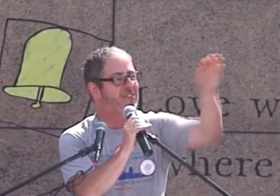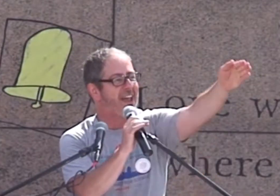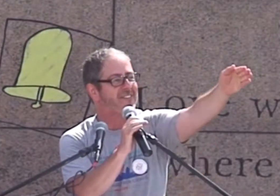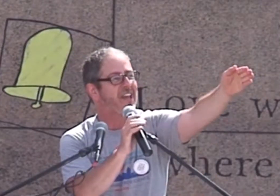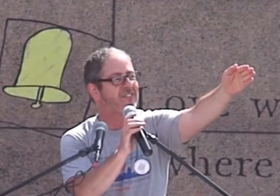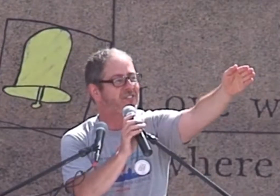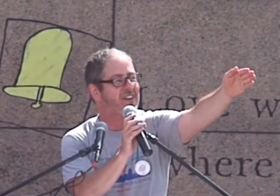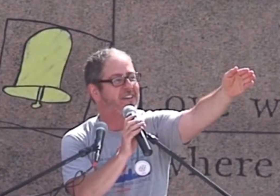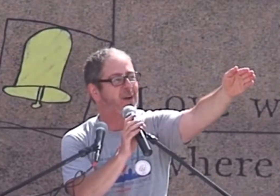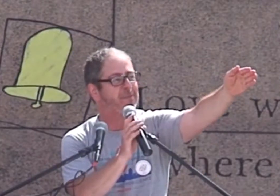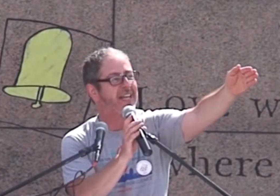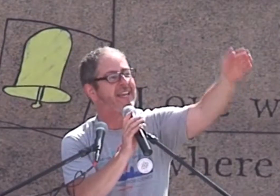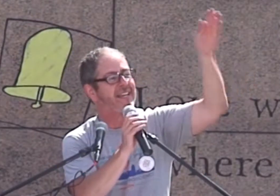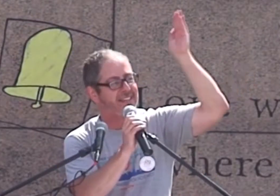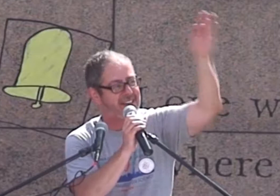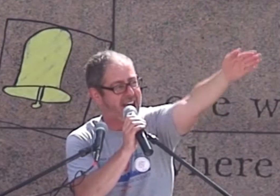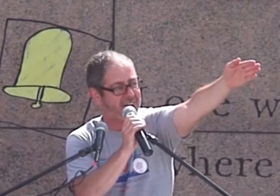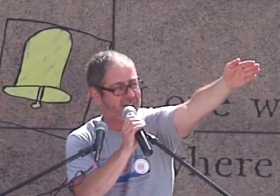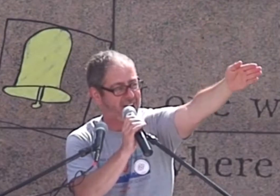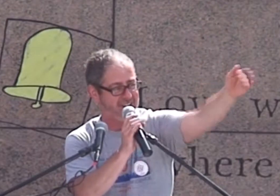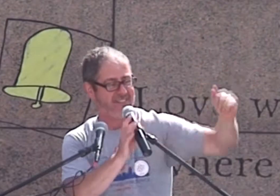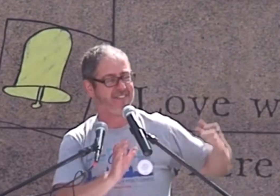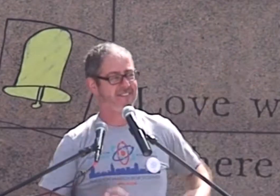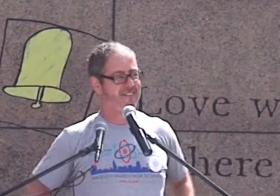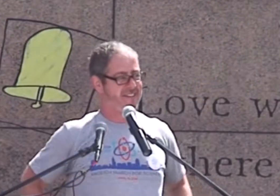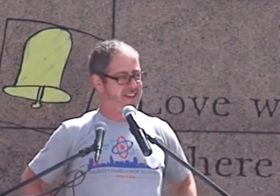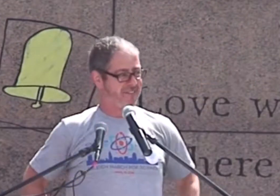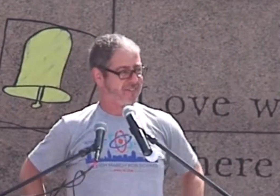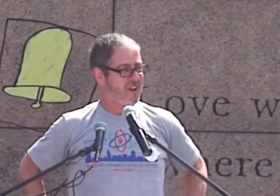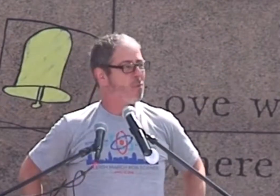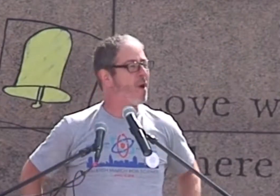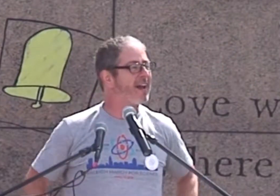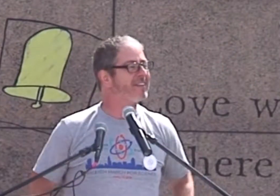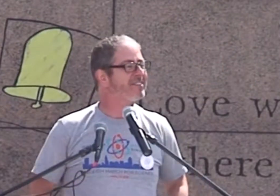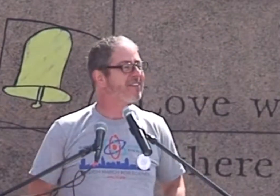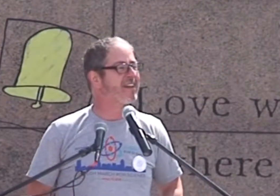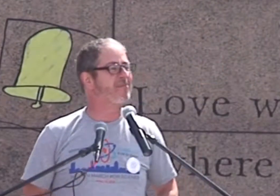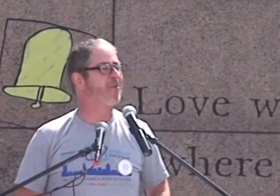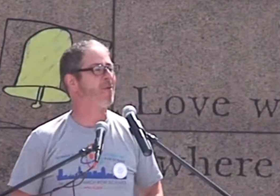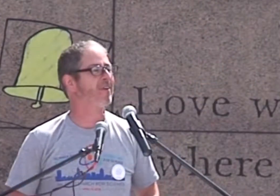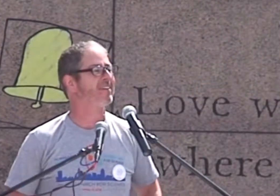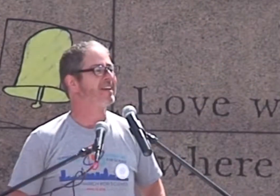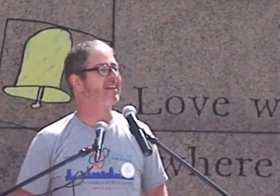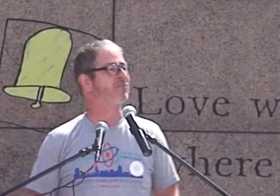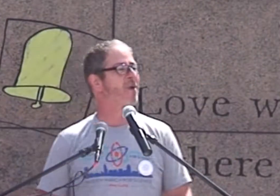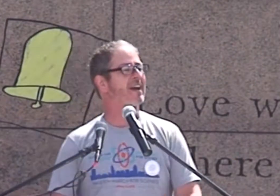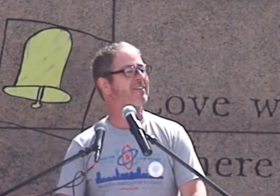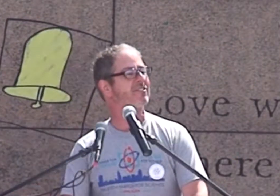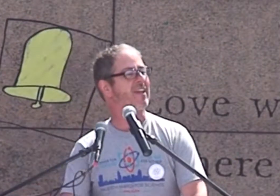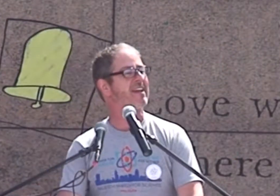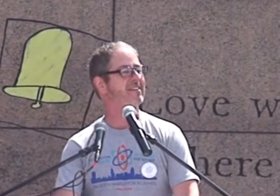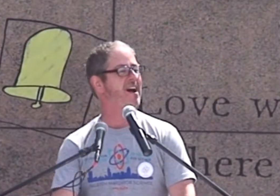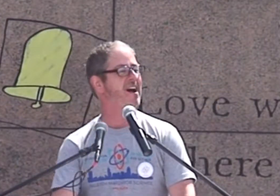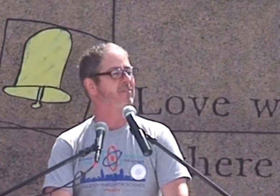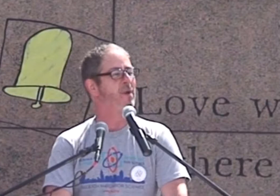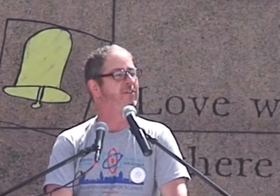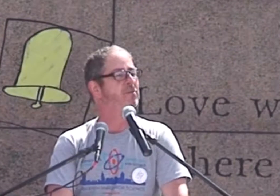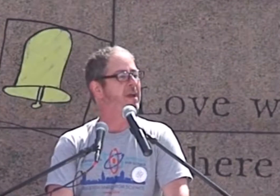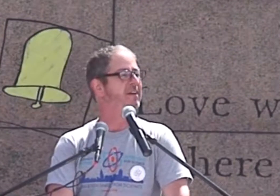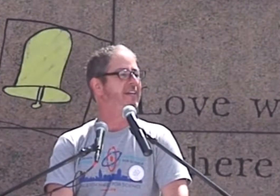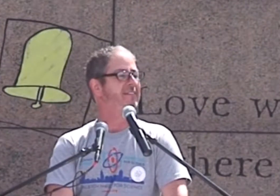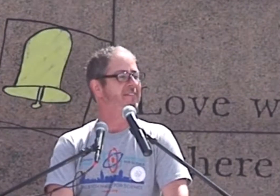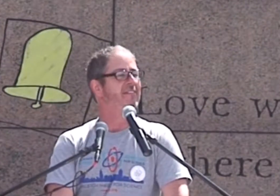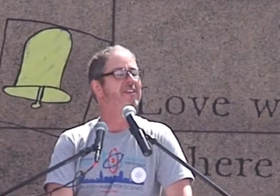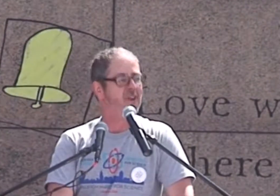To protect and study our planet. NASA. Yes. What I stand for is what I stand on.